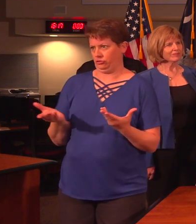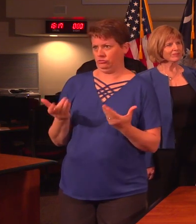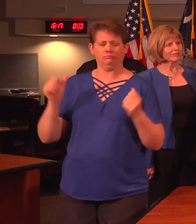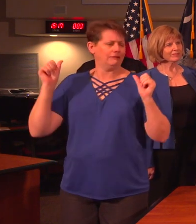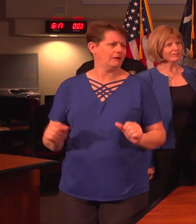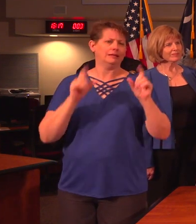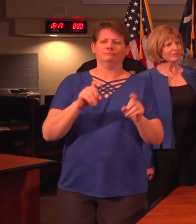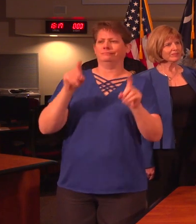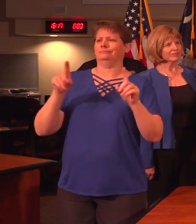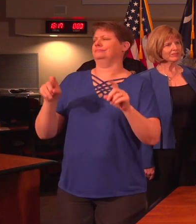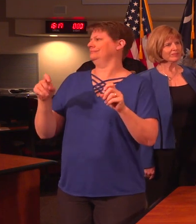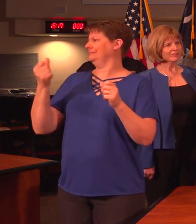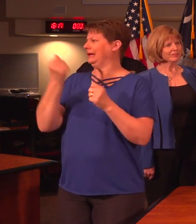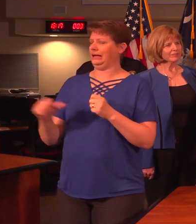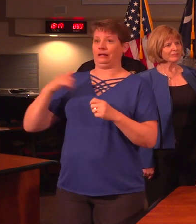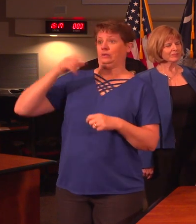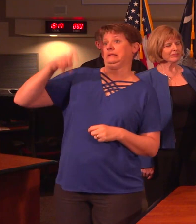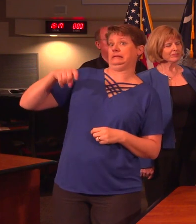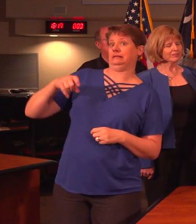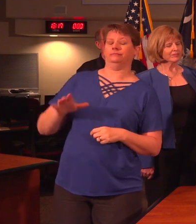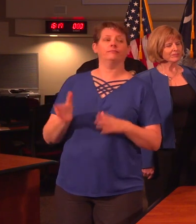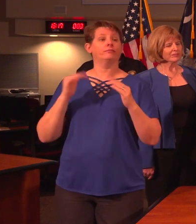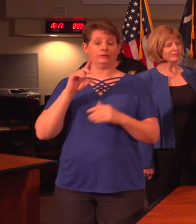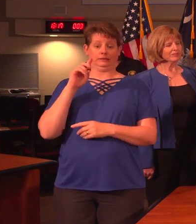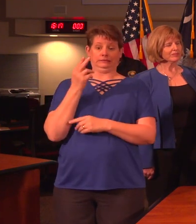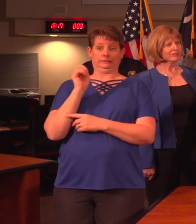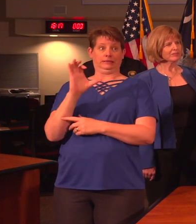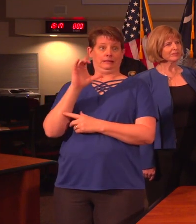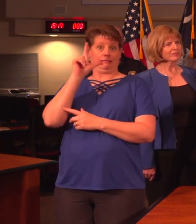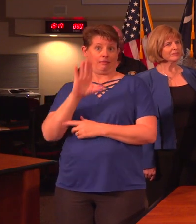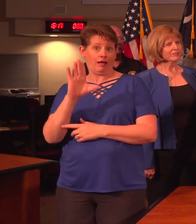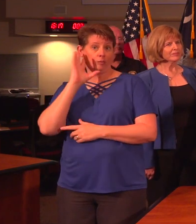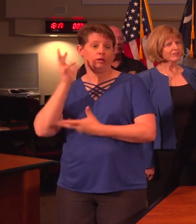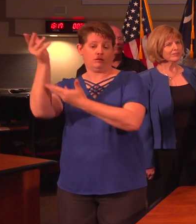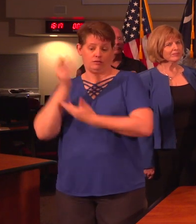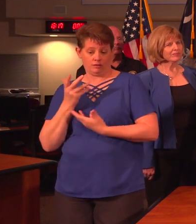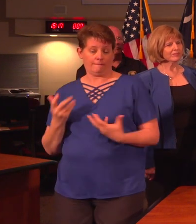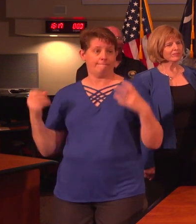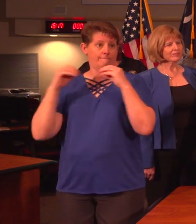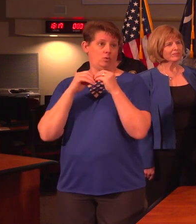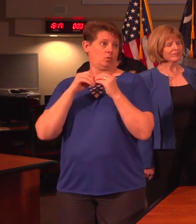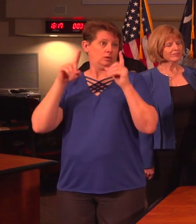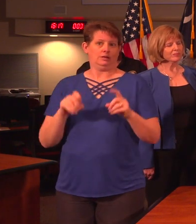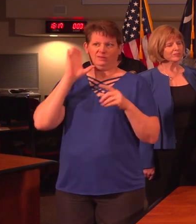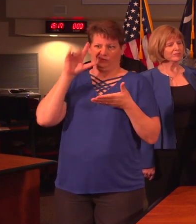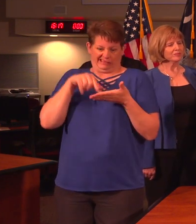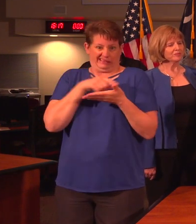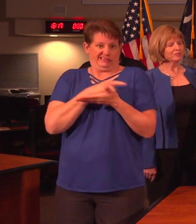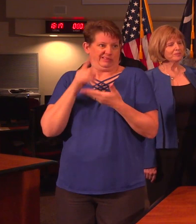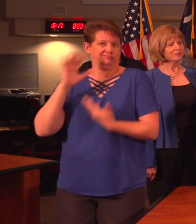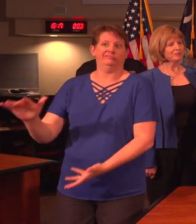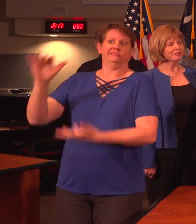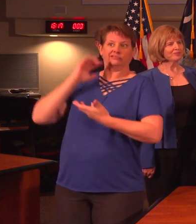all the tests we need. And the DHEC lab will be resupplied with more tests this week.